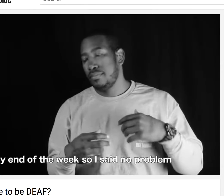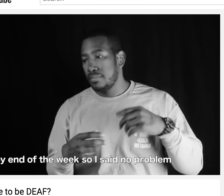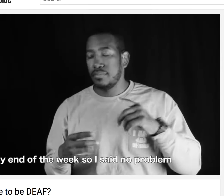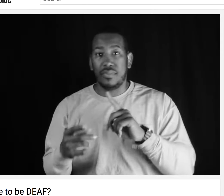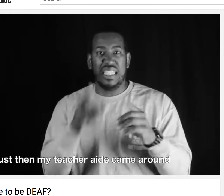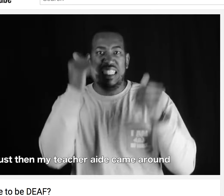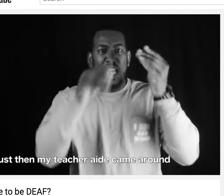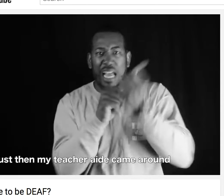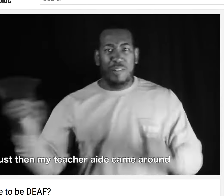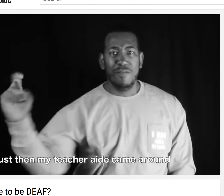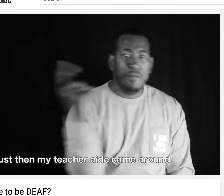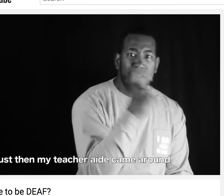was all good.